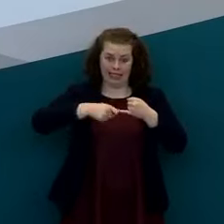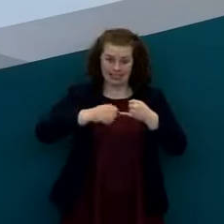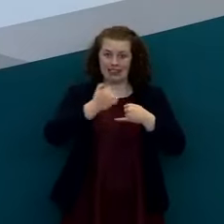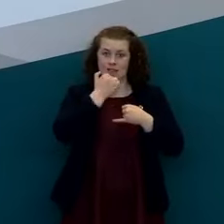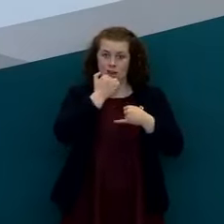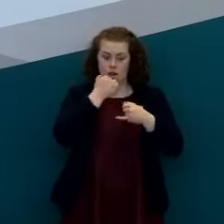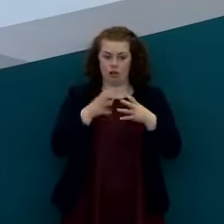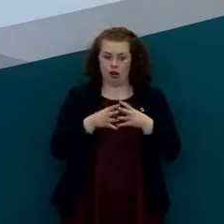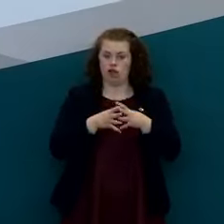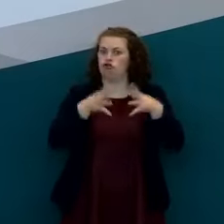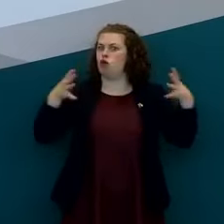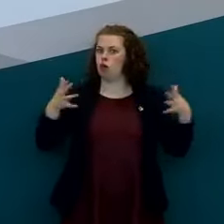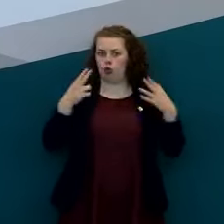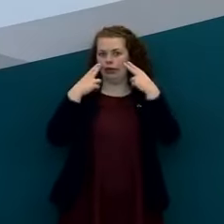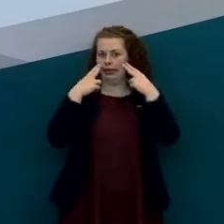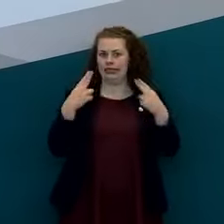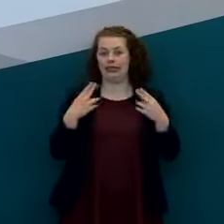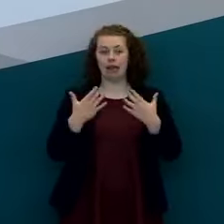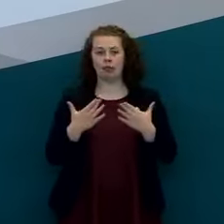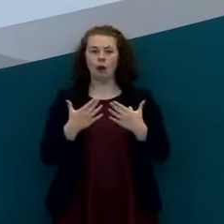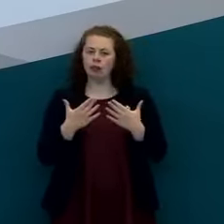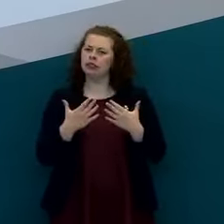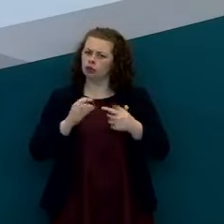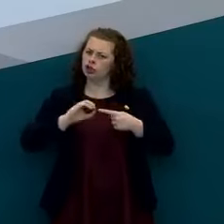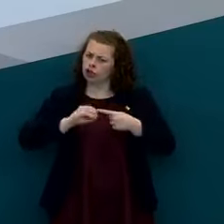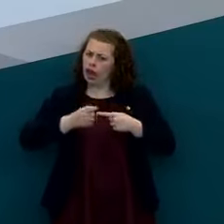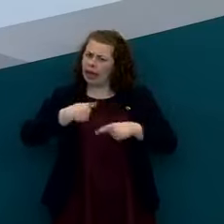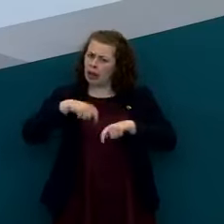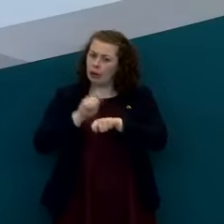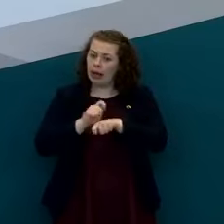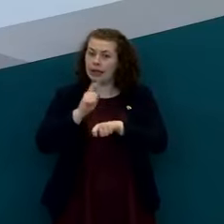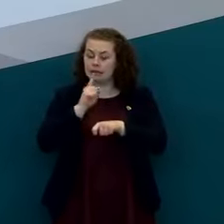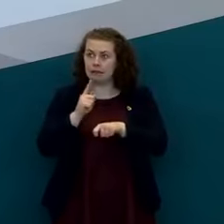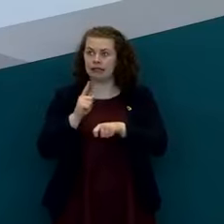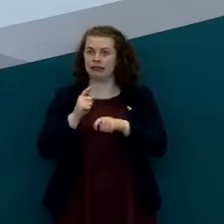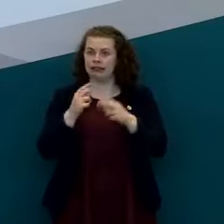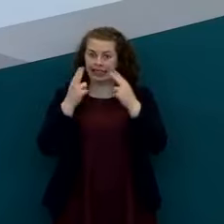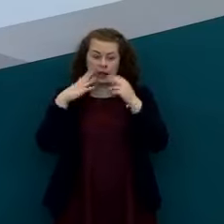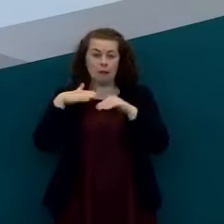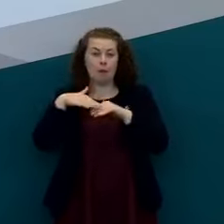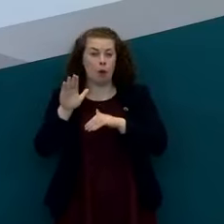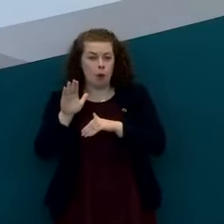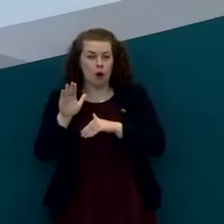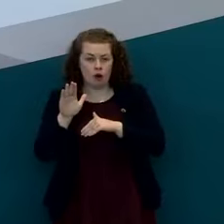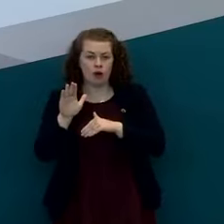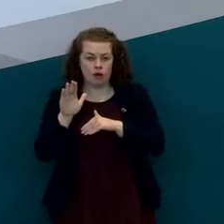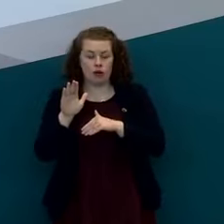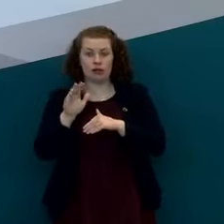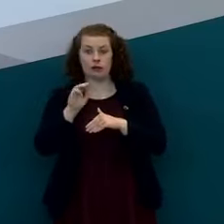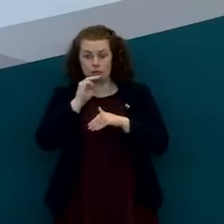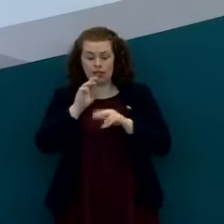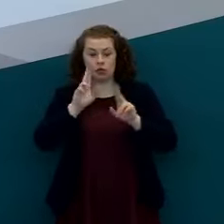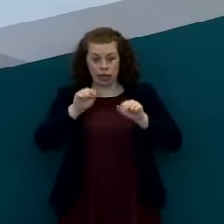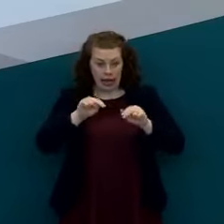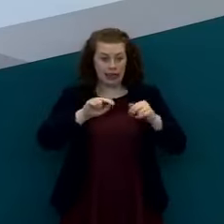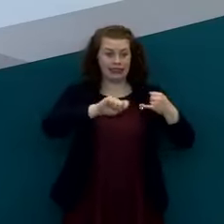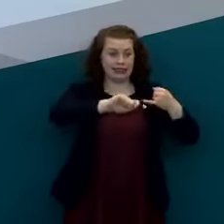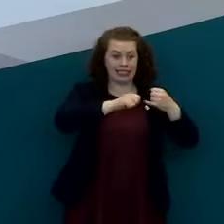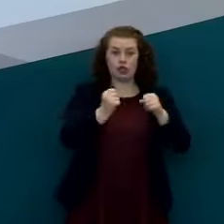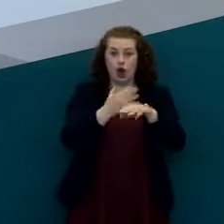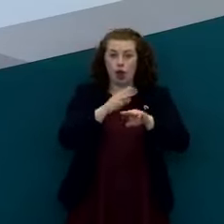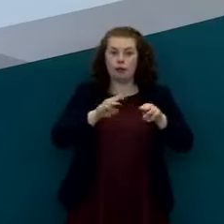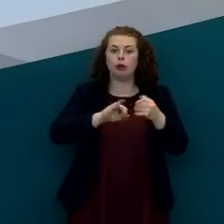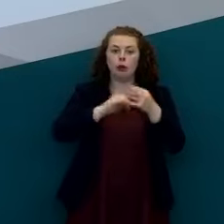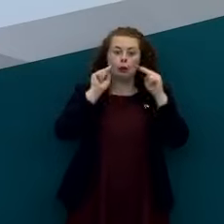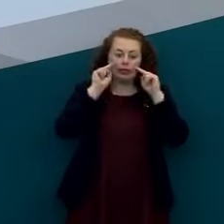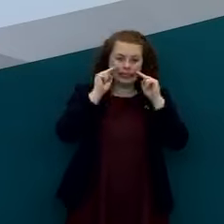significantly greater than it is at the moment not to a number so much as to an ability an ability to be able to test all the people who need to